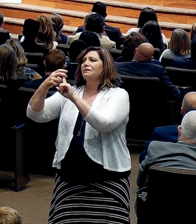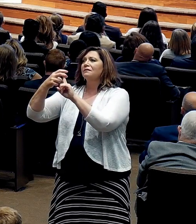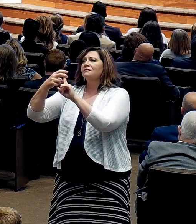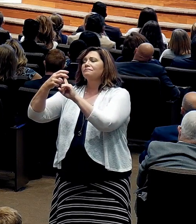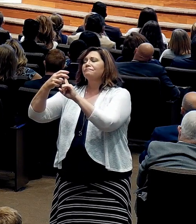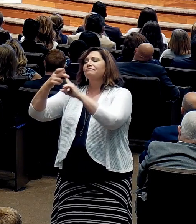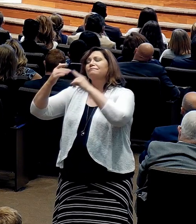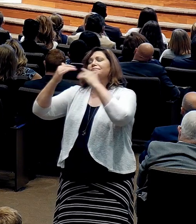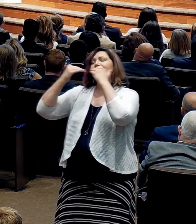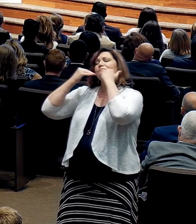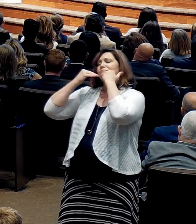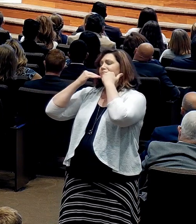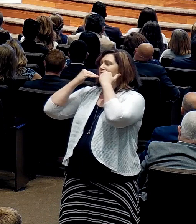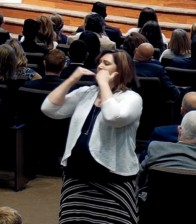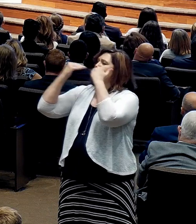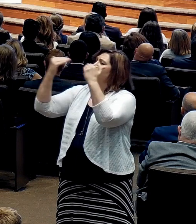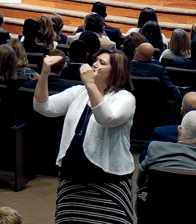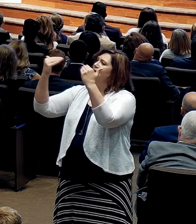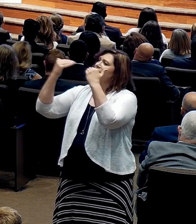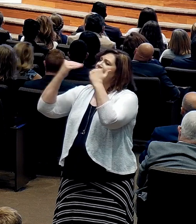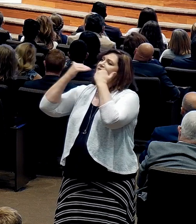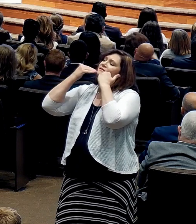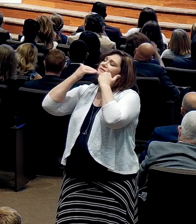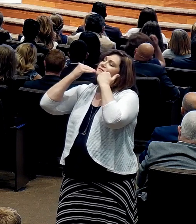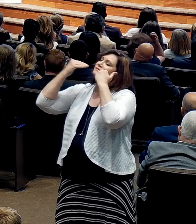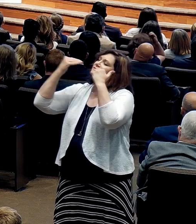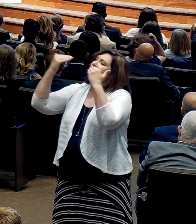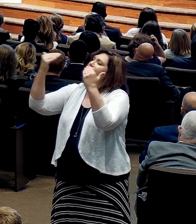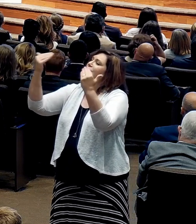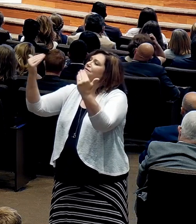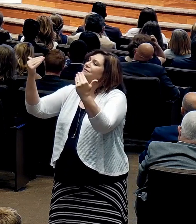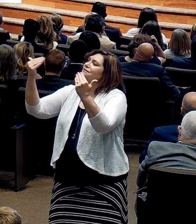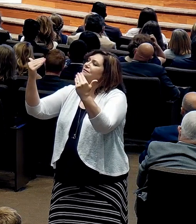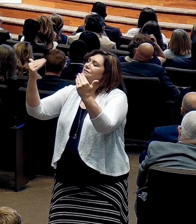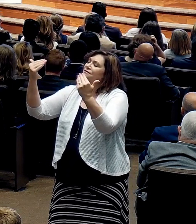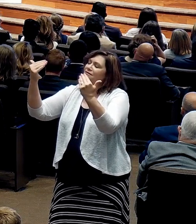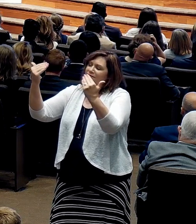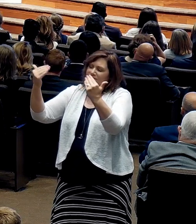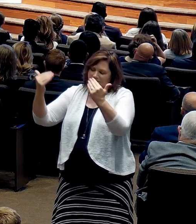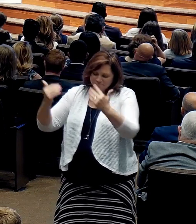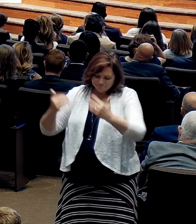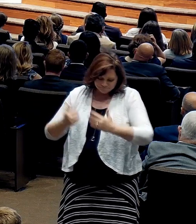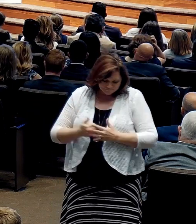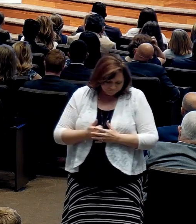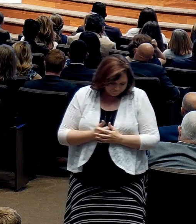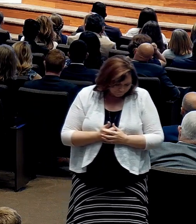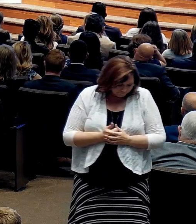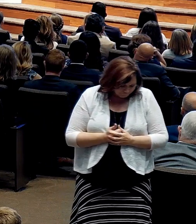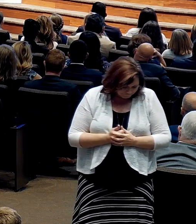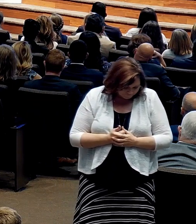you. How can I keep from singing,